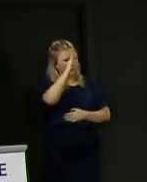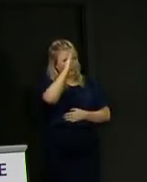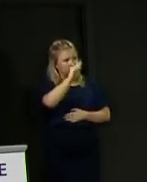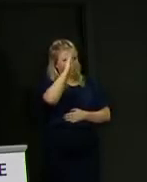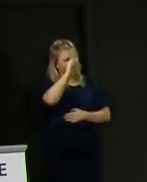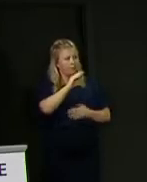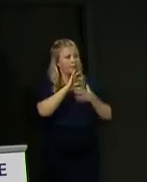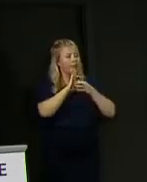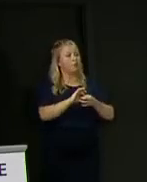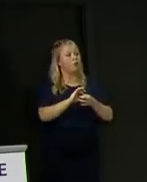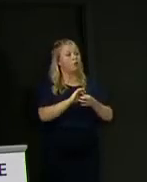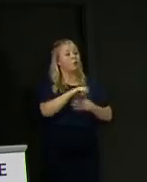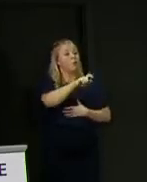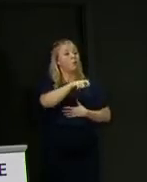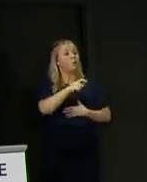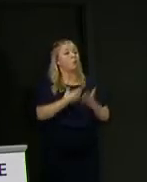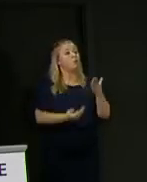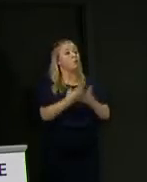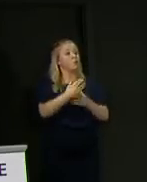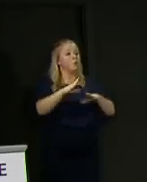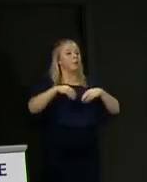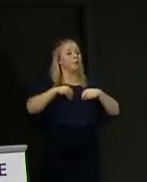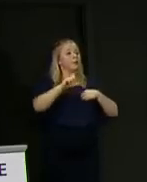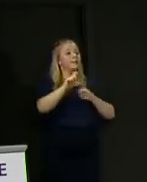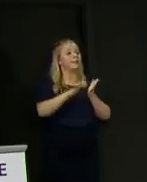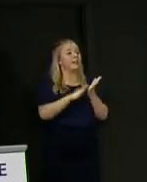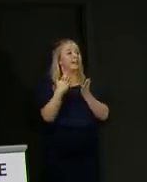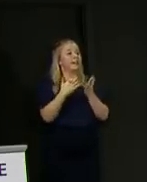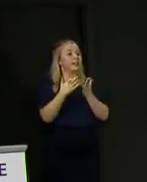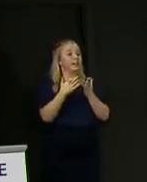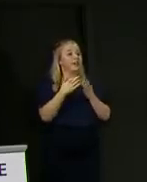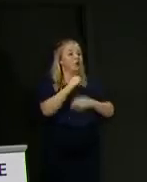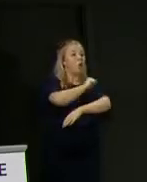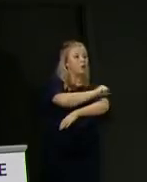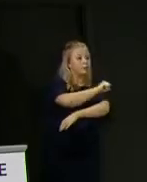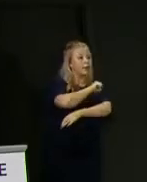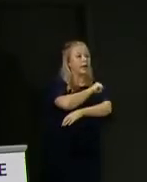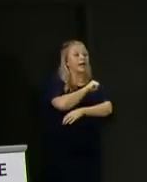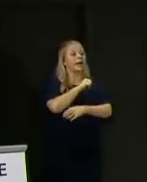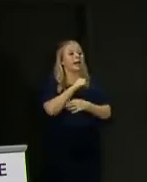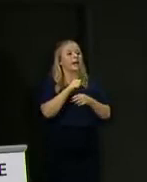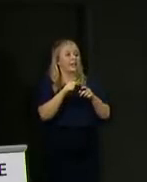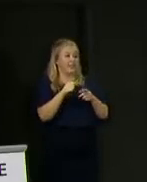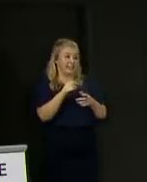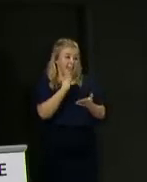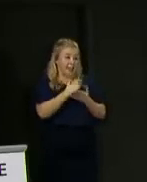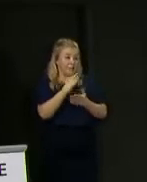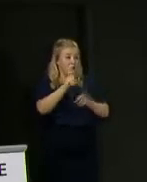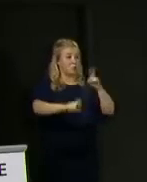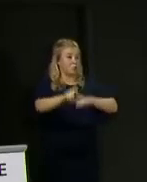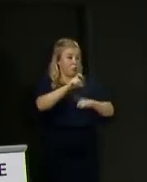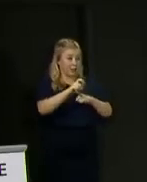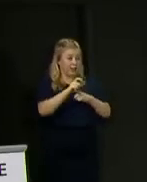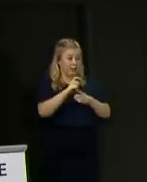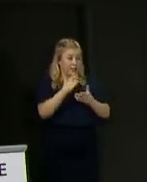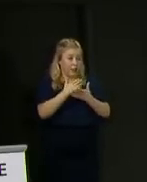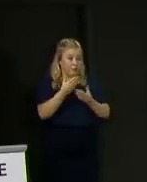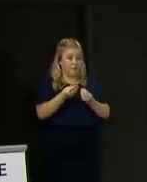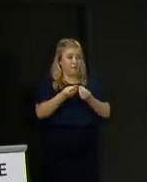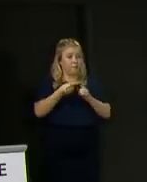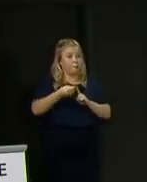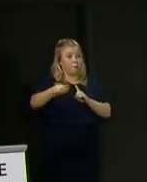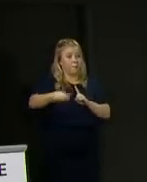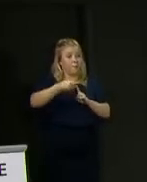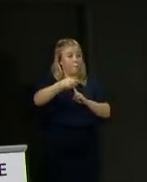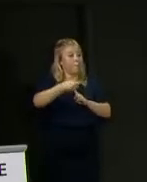numbers of new confirmed cases, hospitalisations, they all say that certainly in the community, the transmission of the virus is reducing.